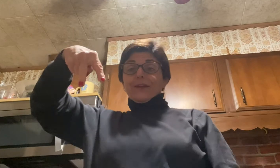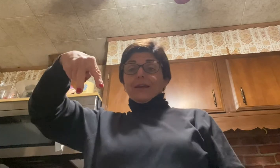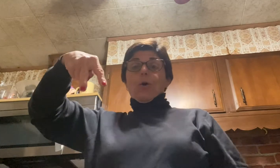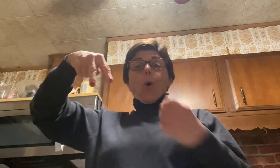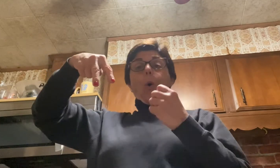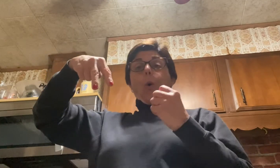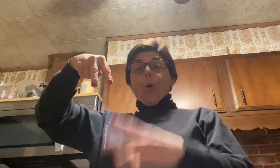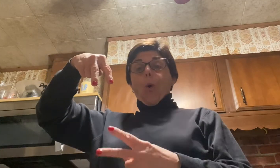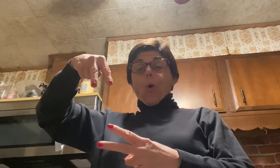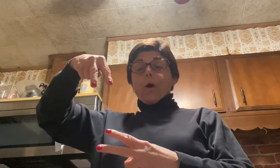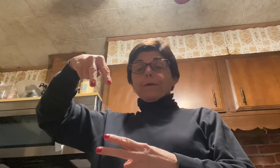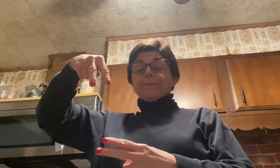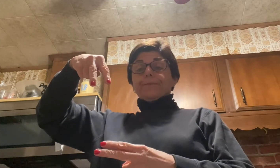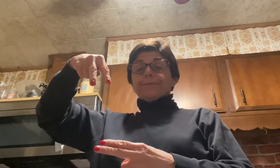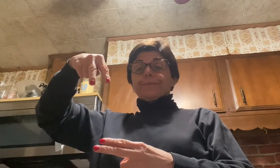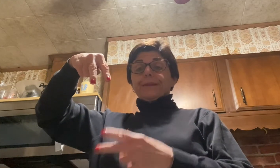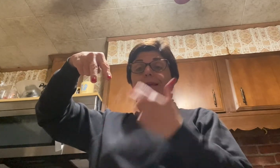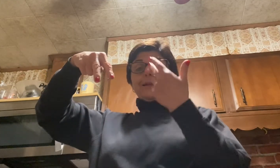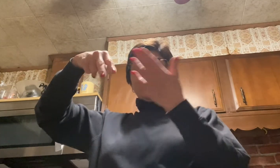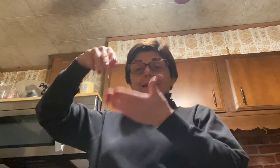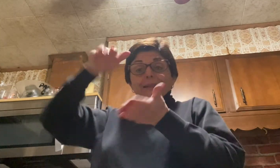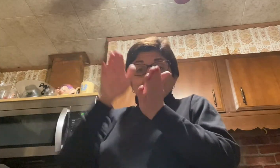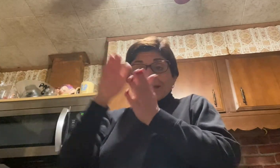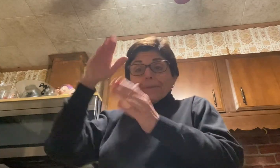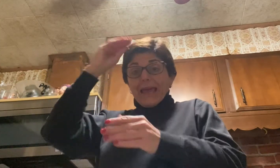or the Little Man.